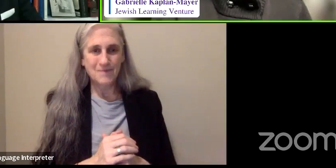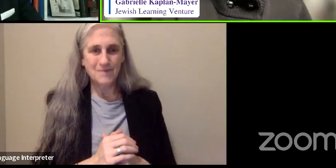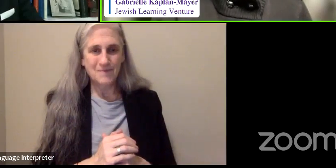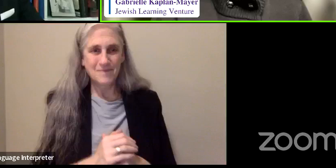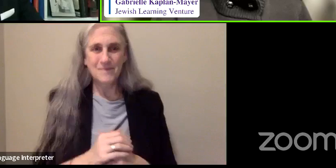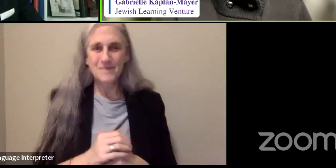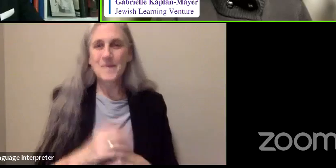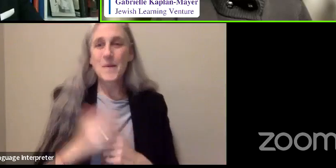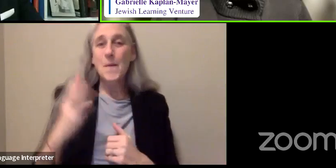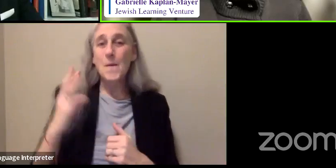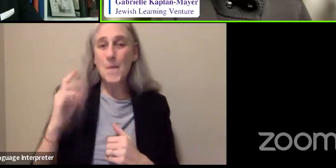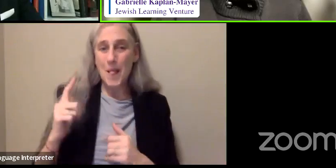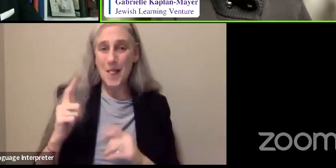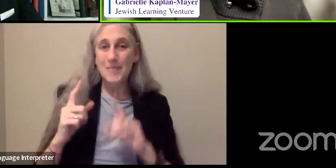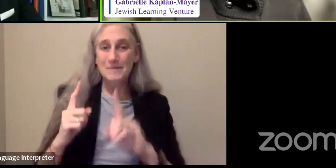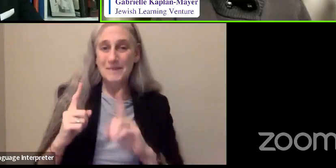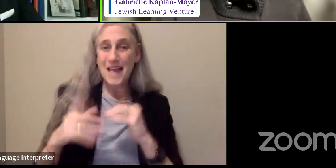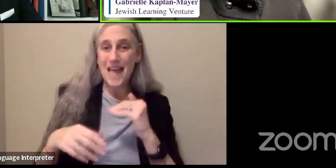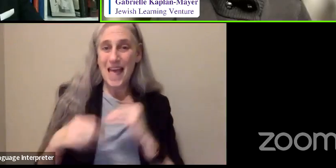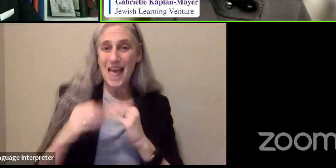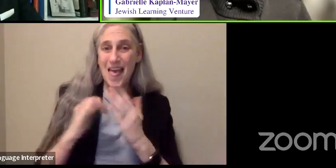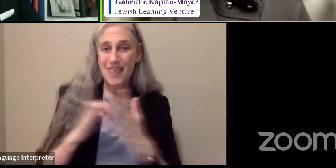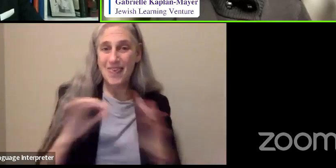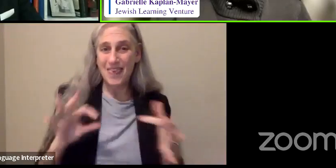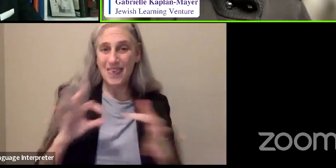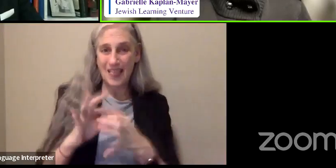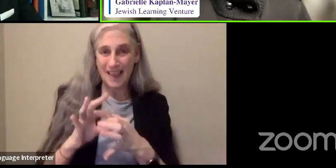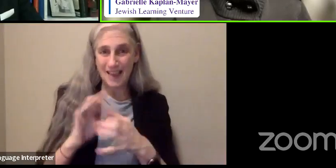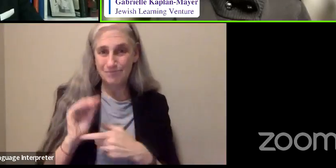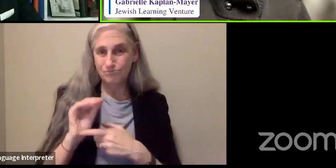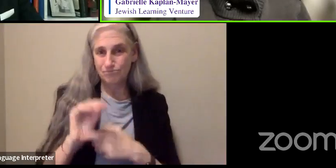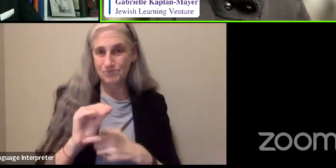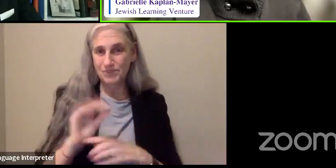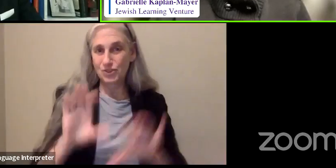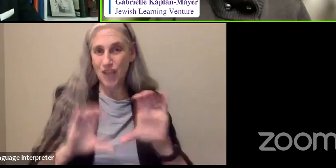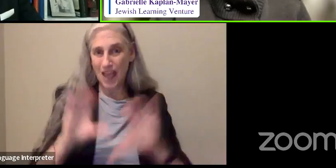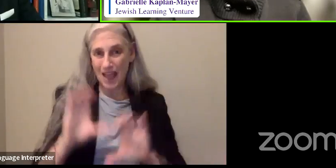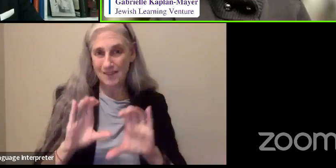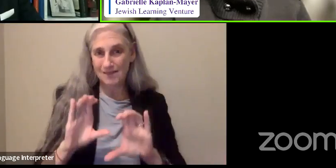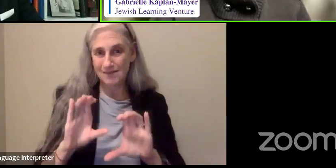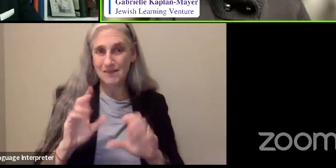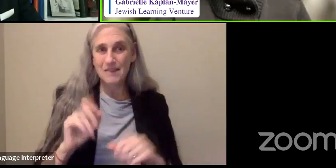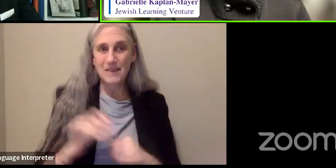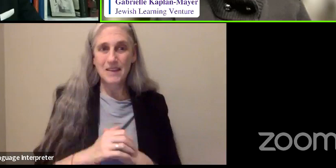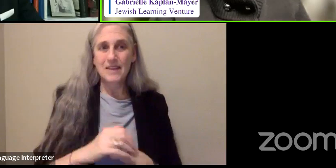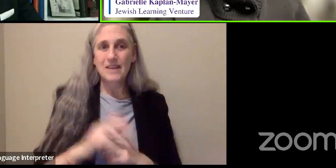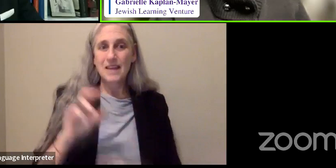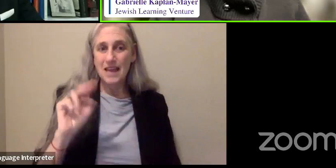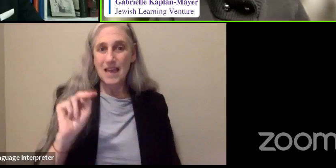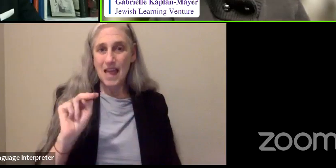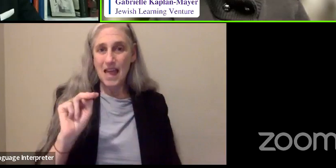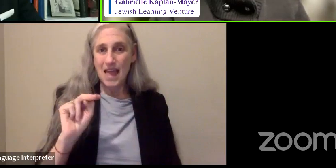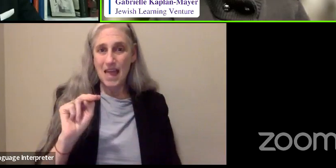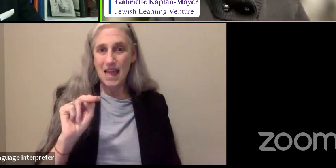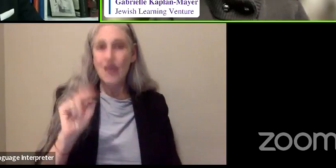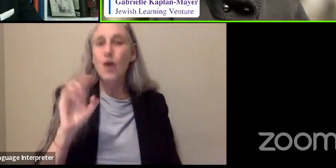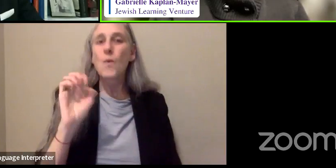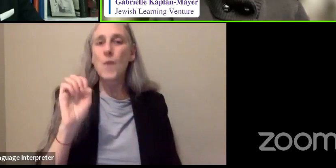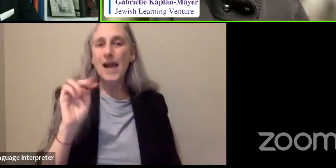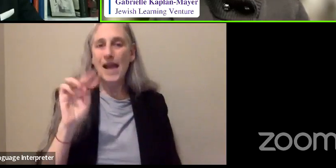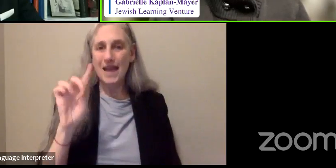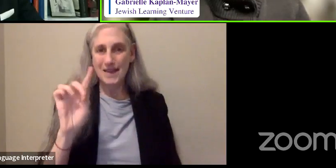Well, we're going to add that link into the chat for everyone. It's endblindnessnow